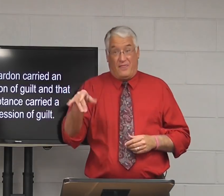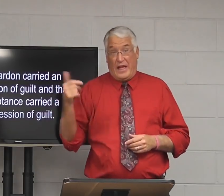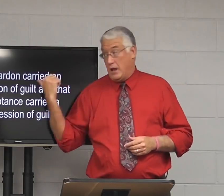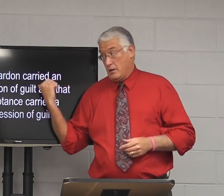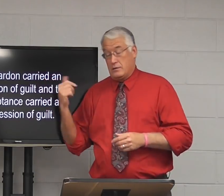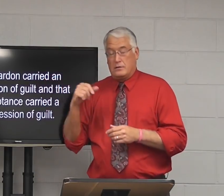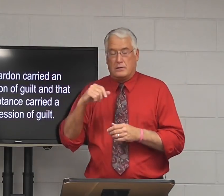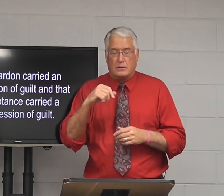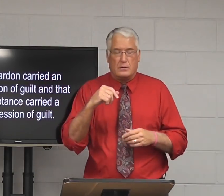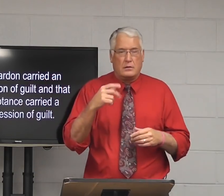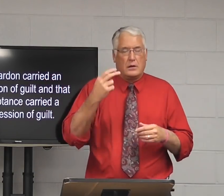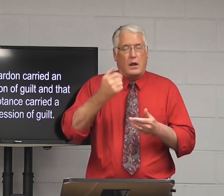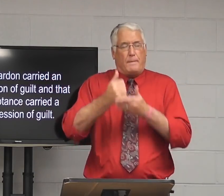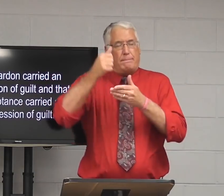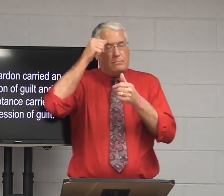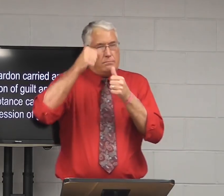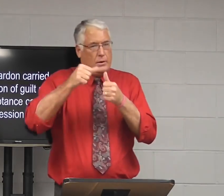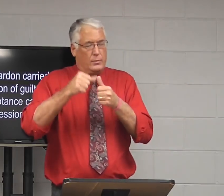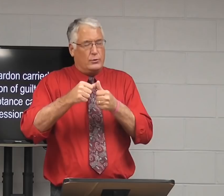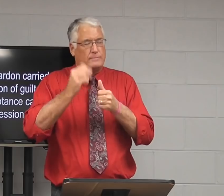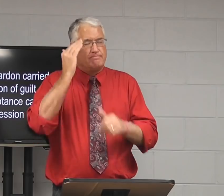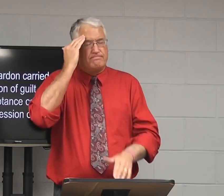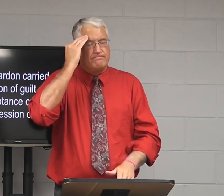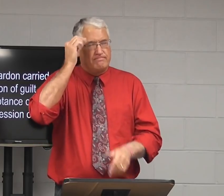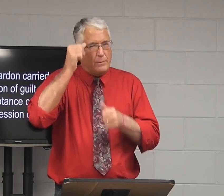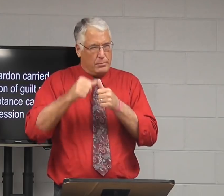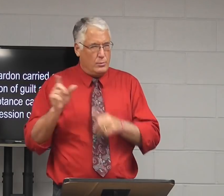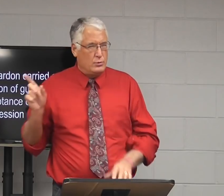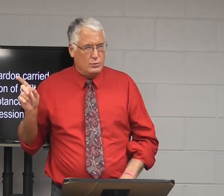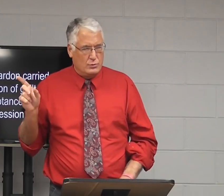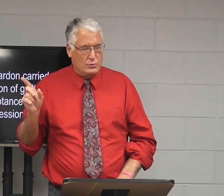in the 1915s. And he, it helped him remember.